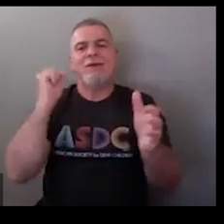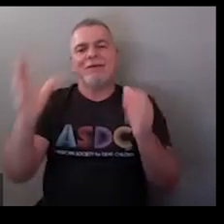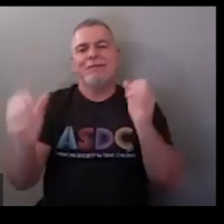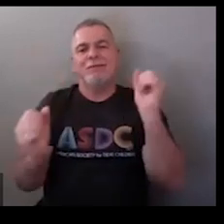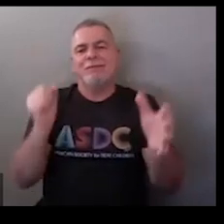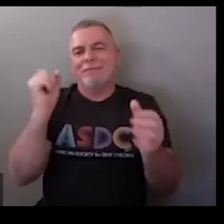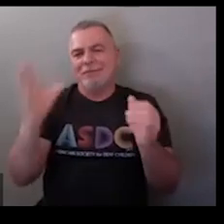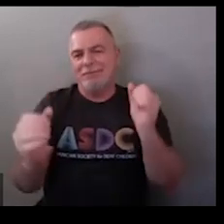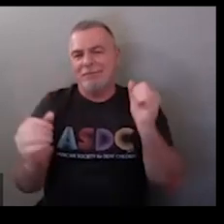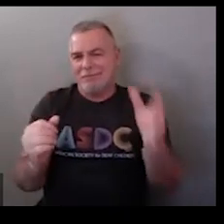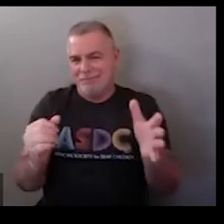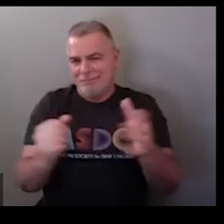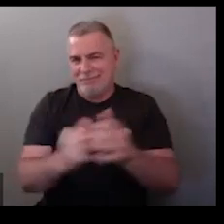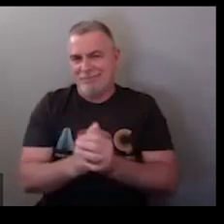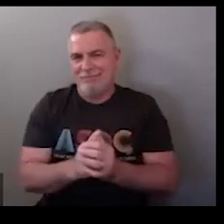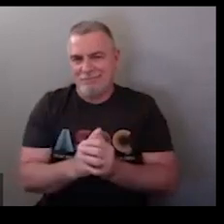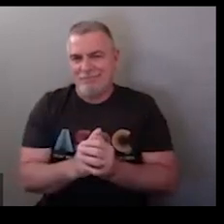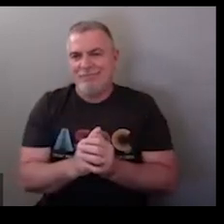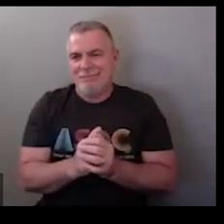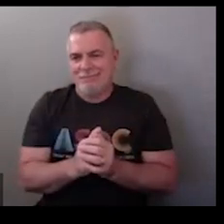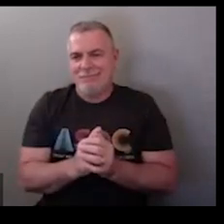storytelling in asl